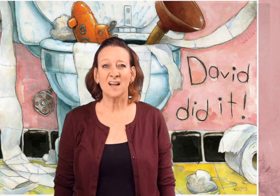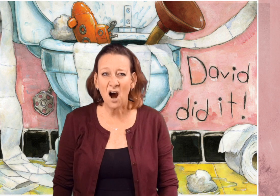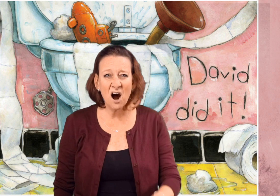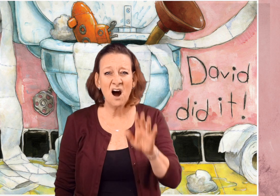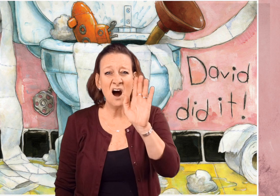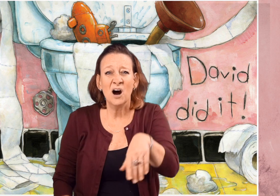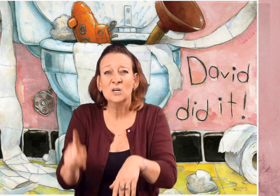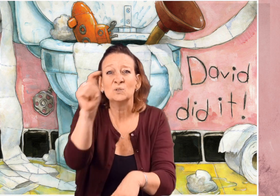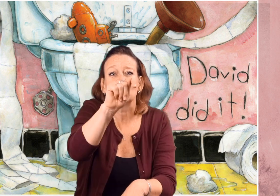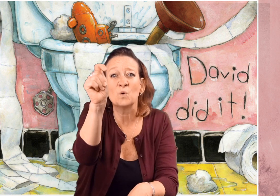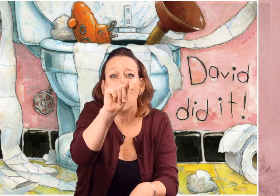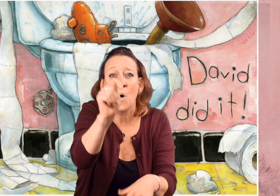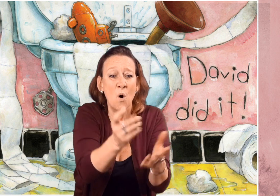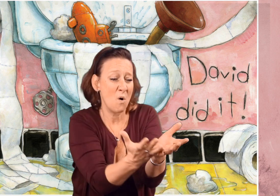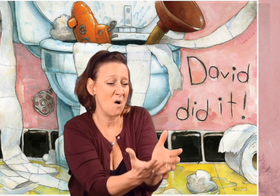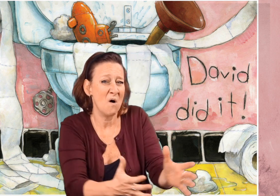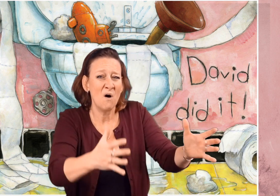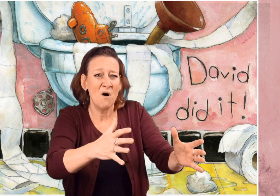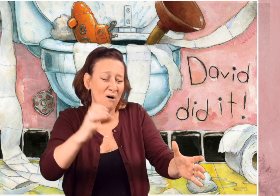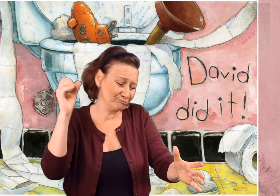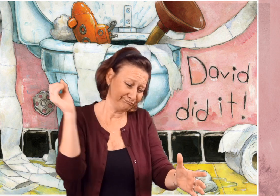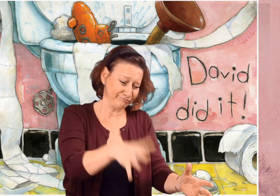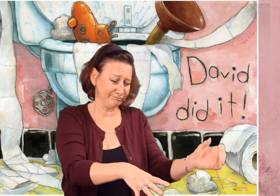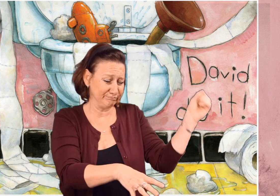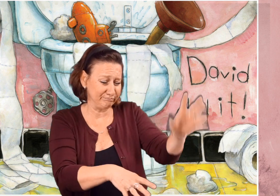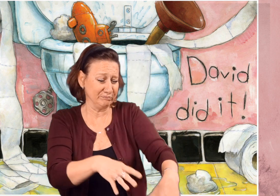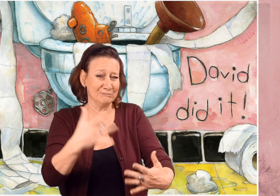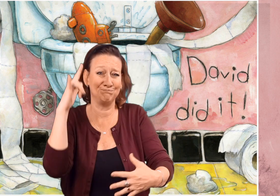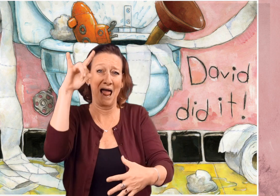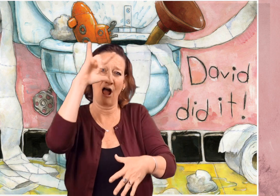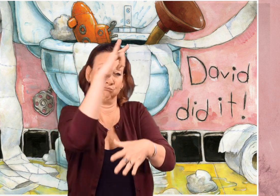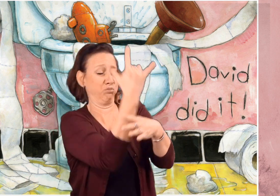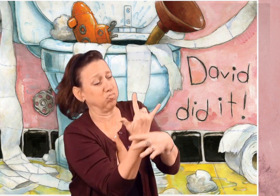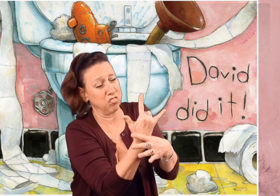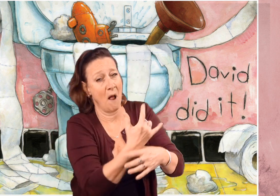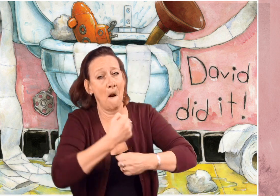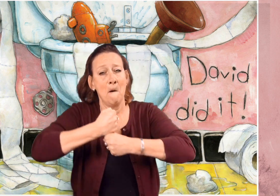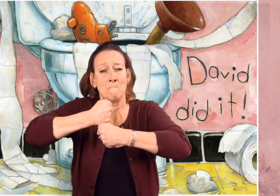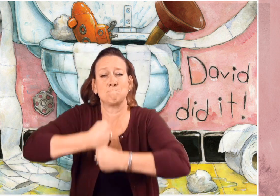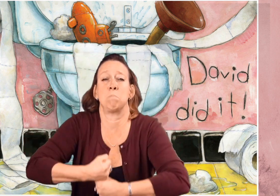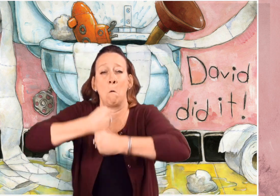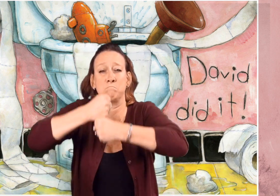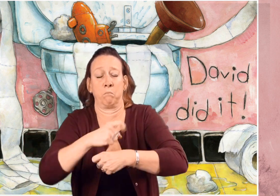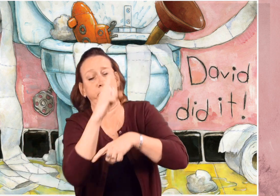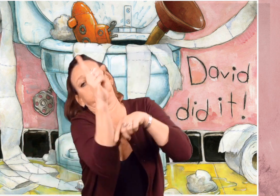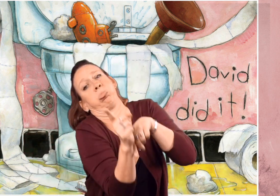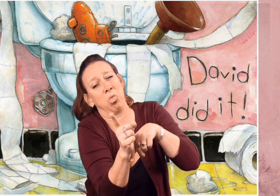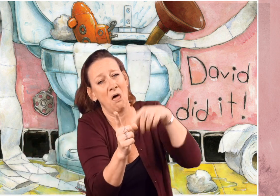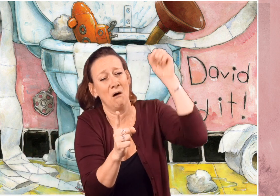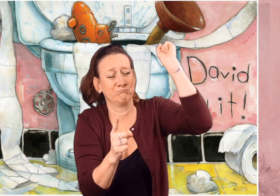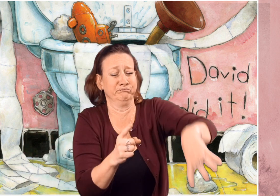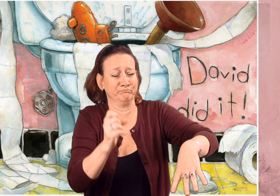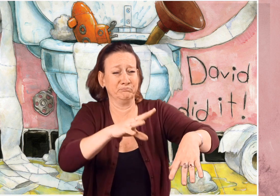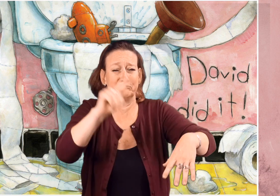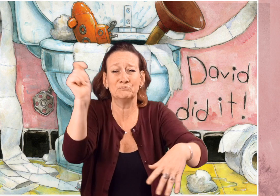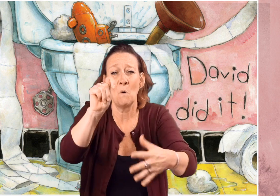The toilet bowl is filled with all kinds of things. A toy plane, a plunger, toilet